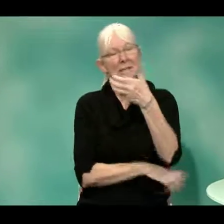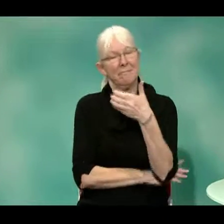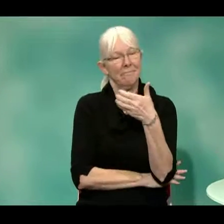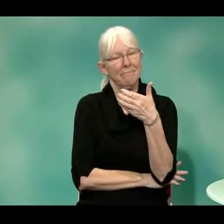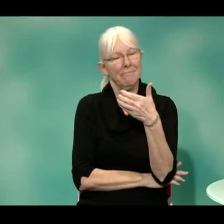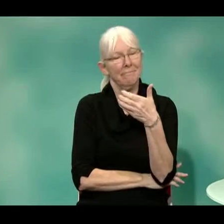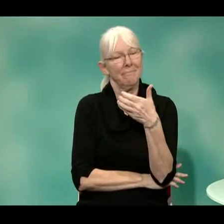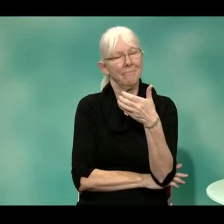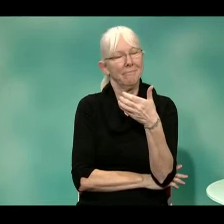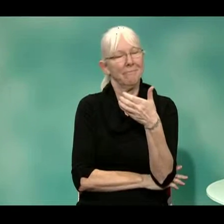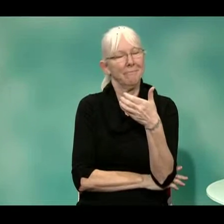system.